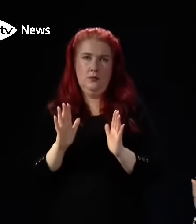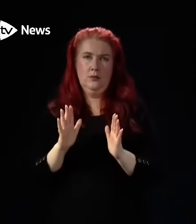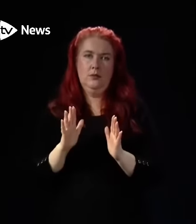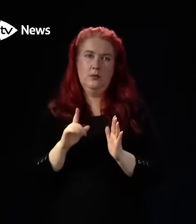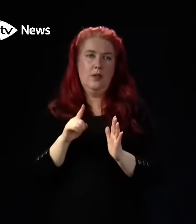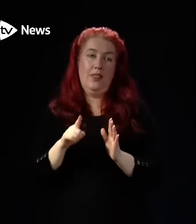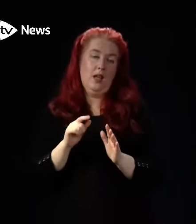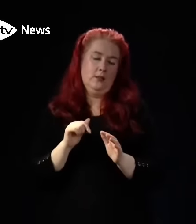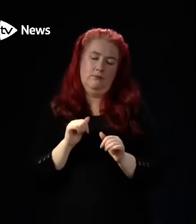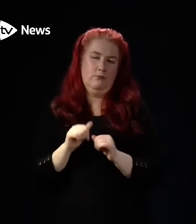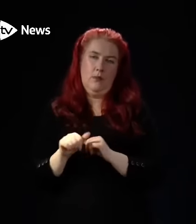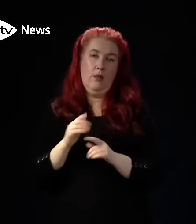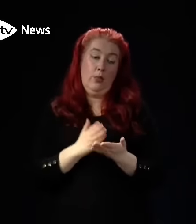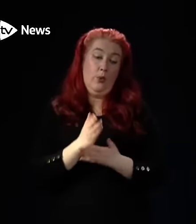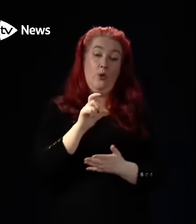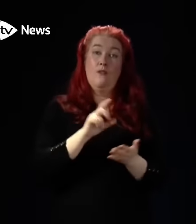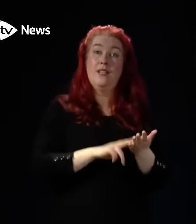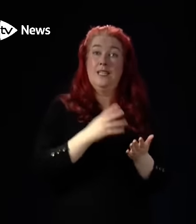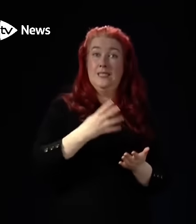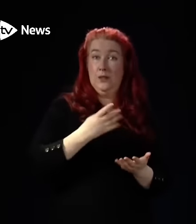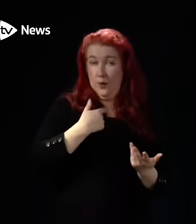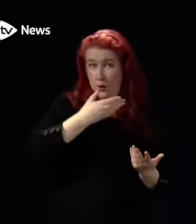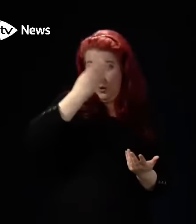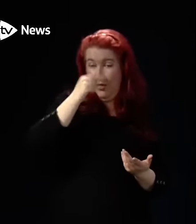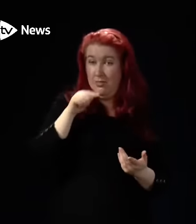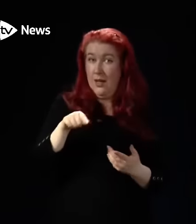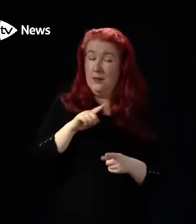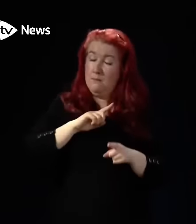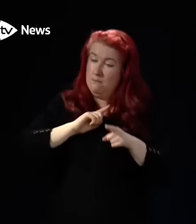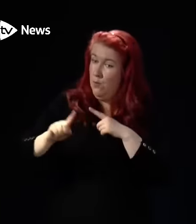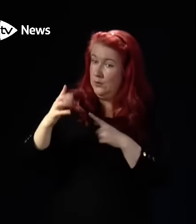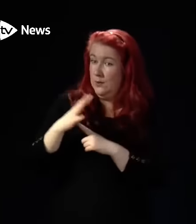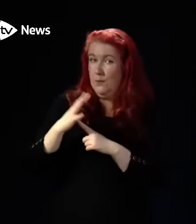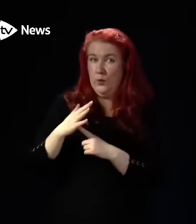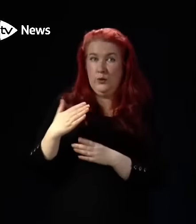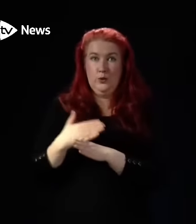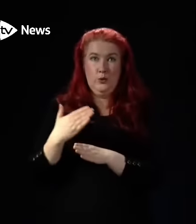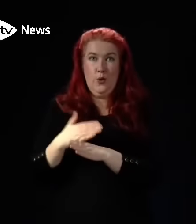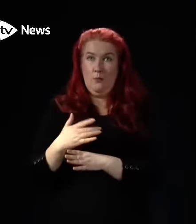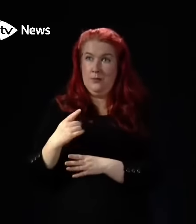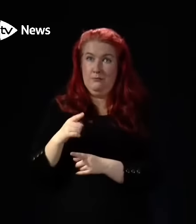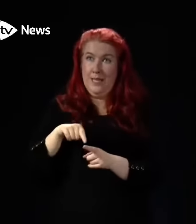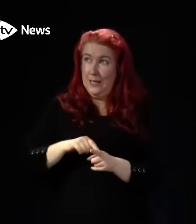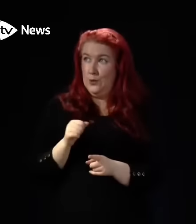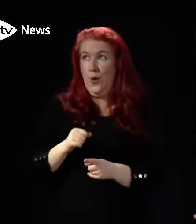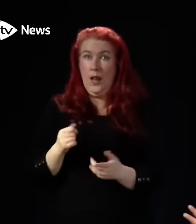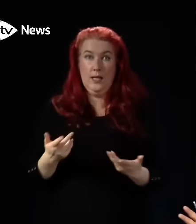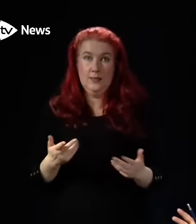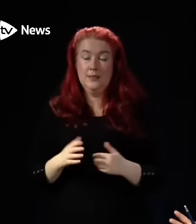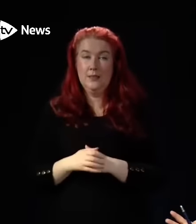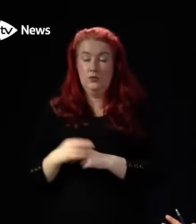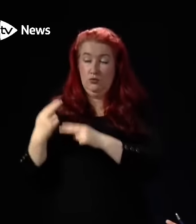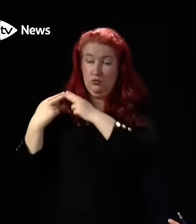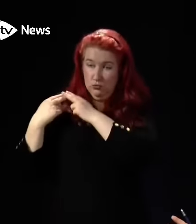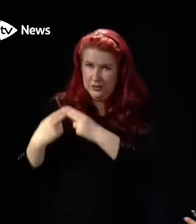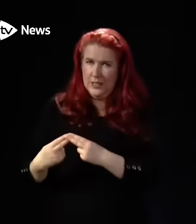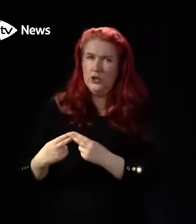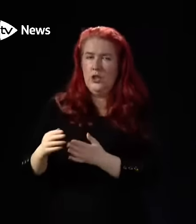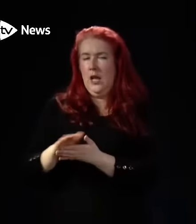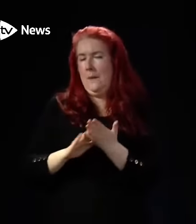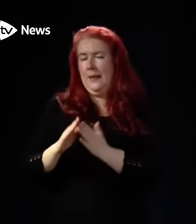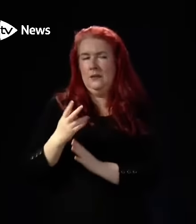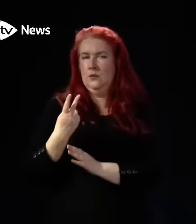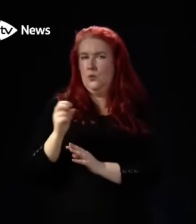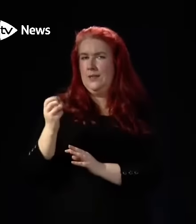It's one of the most, and the pandemic told us this, it's one of the most important jobs we ask anybody to do in our country. Traditionally, and I mean going back